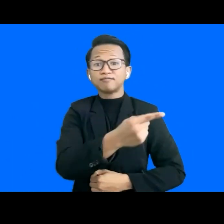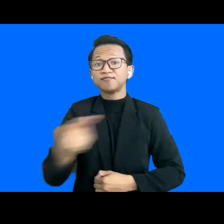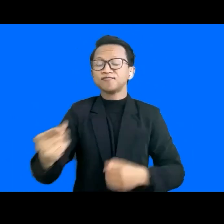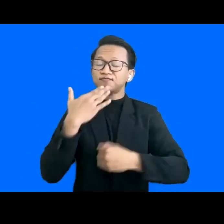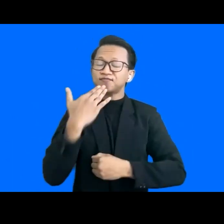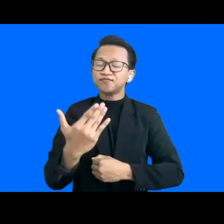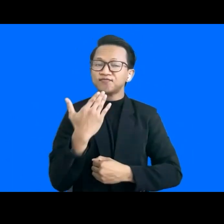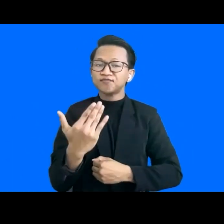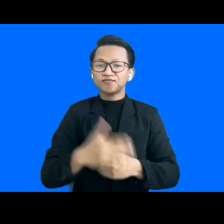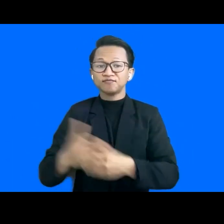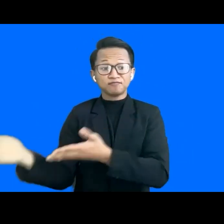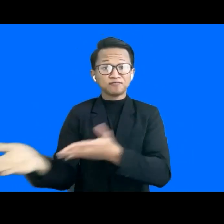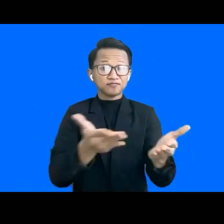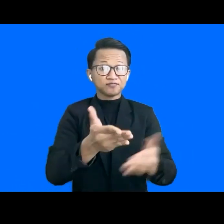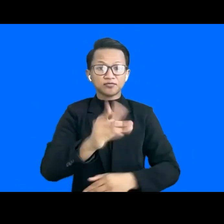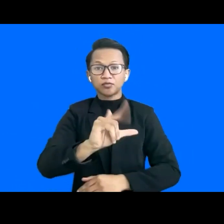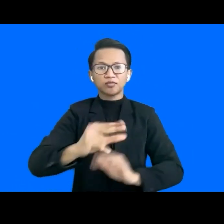Thank I'll pass back to Lena from area.